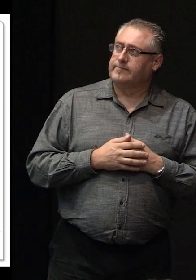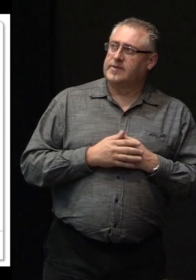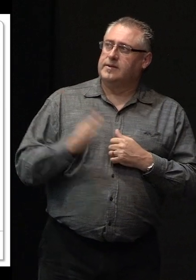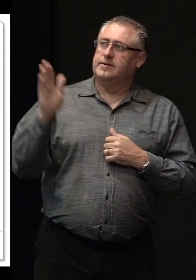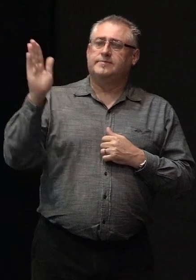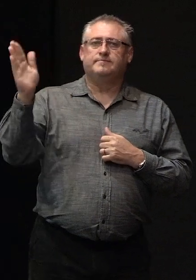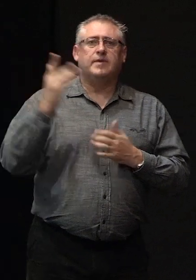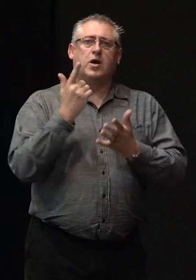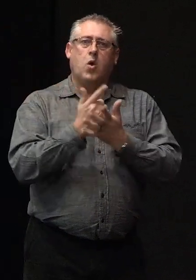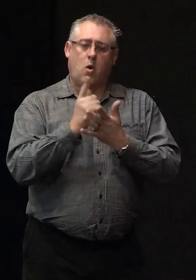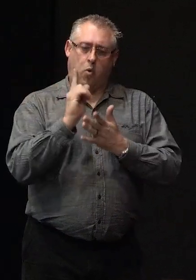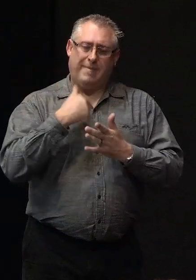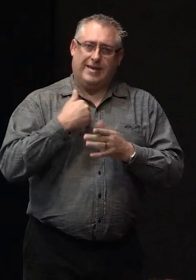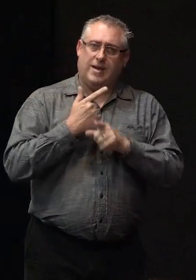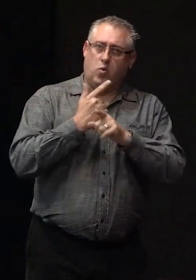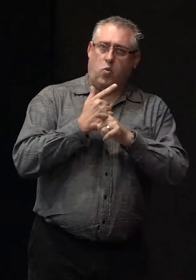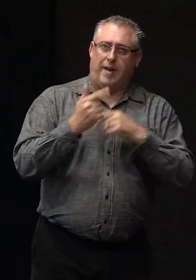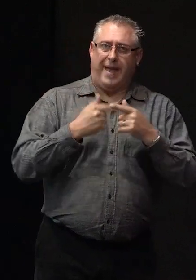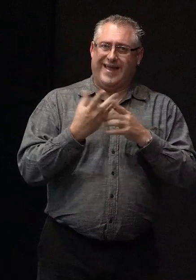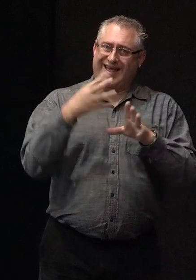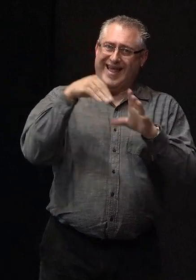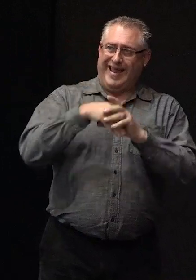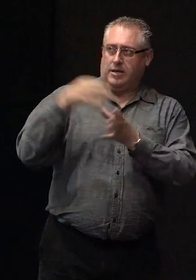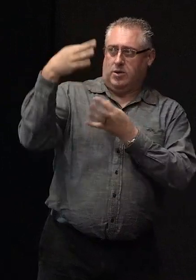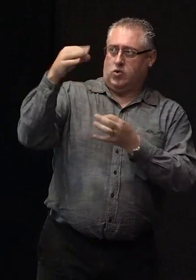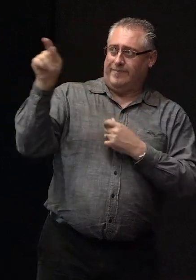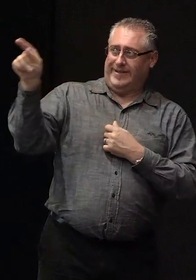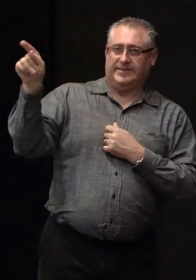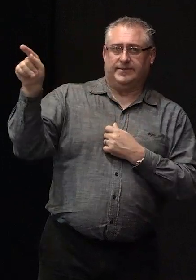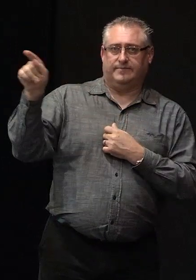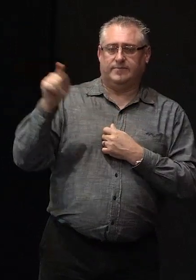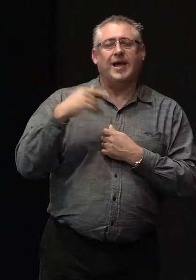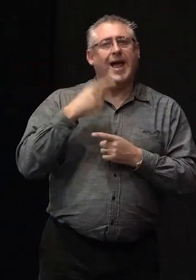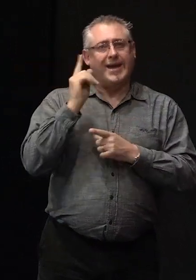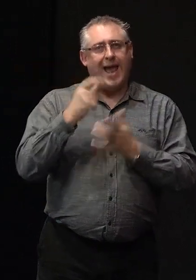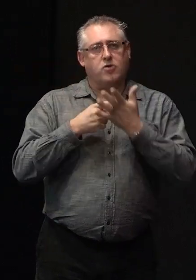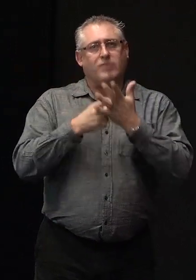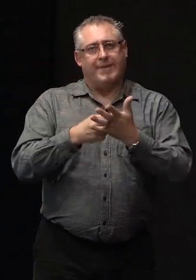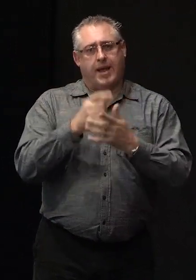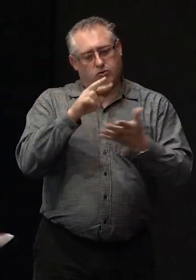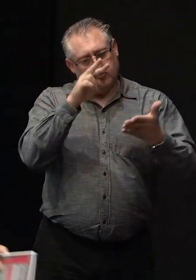a lot of what I'm saying is actually in this document so again I stress that you read it